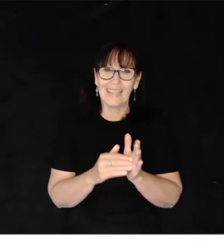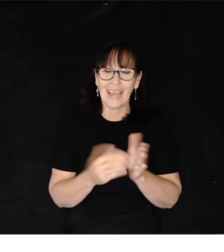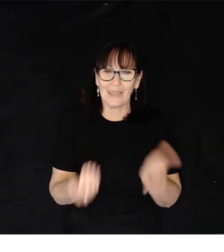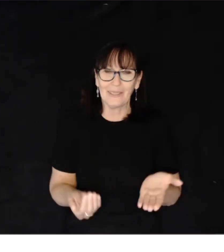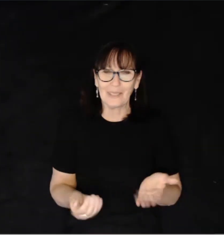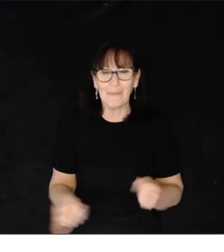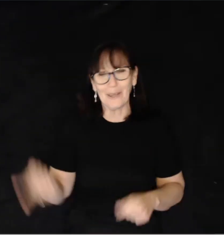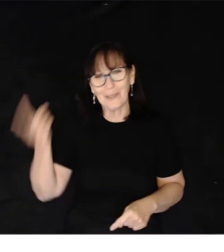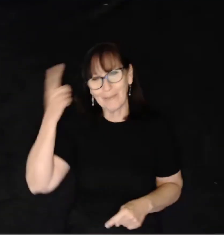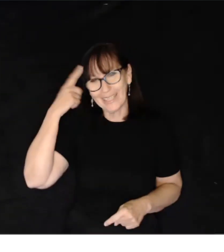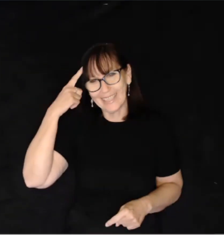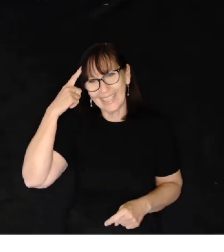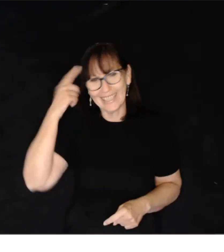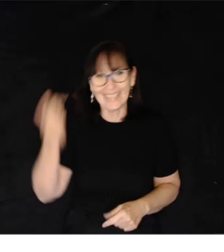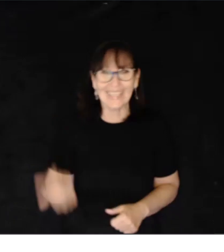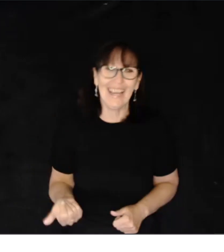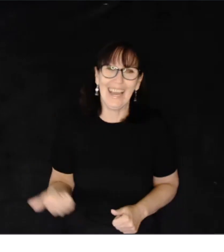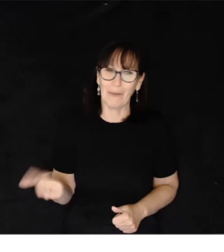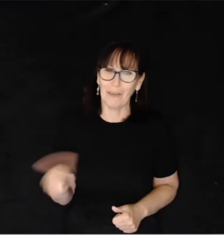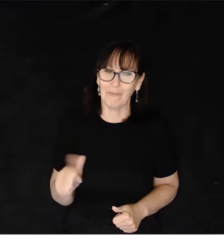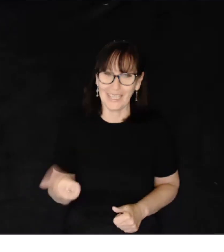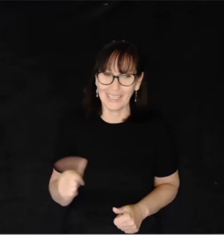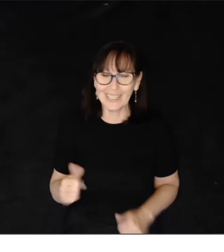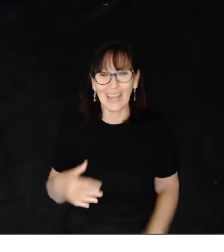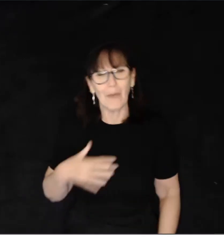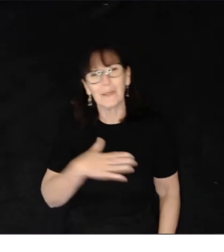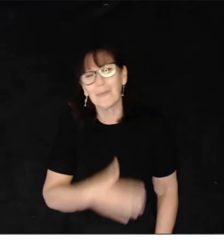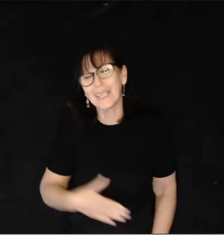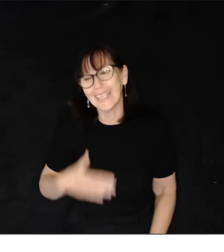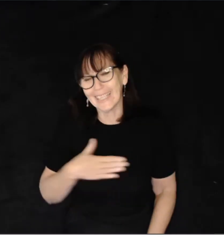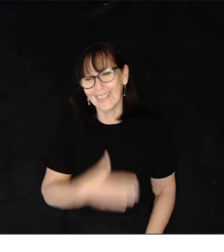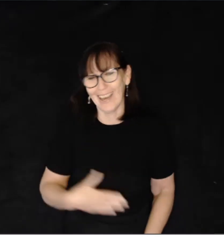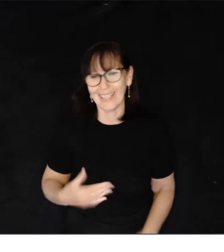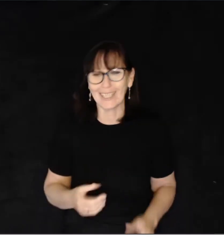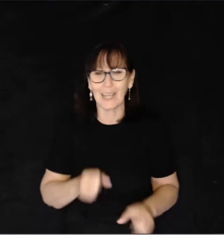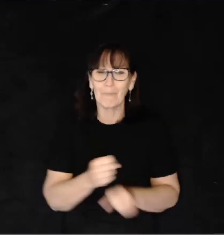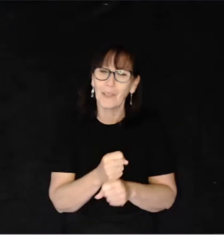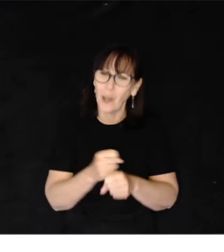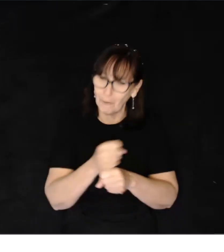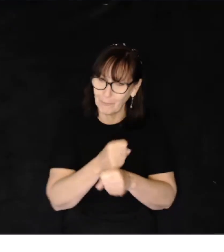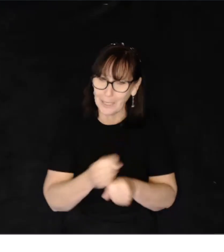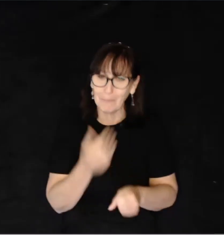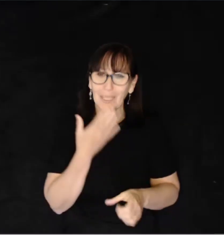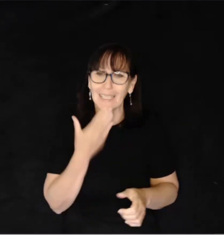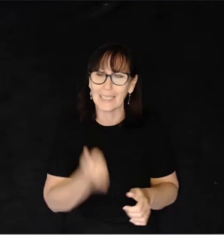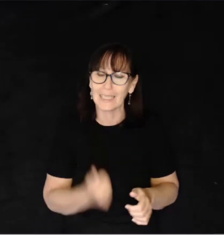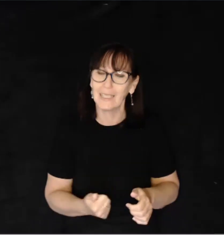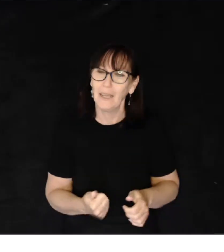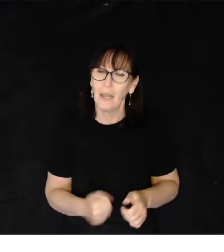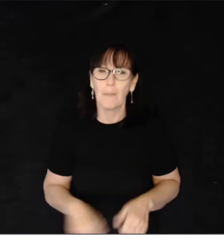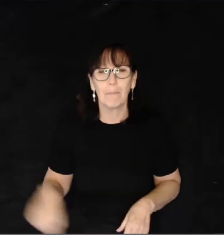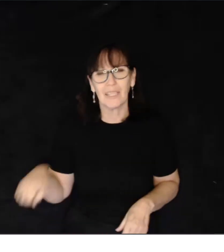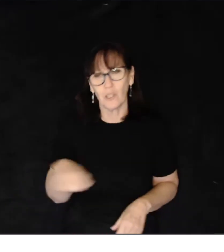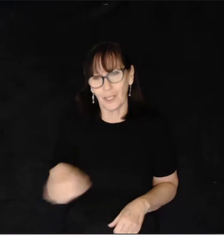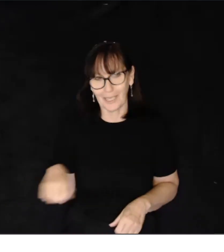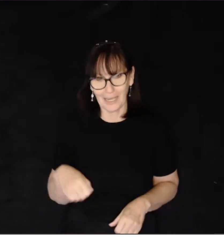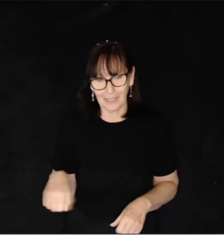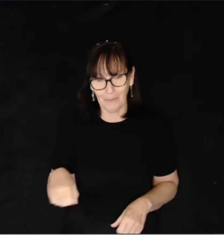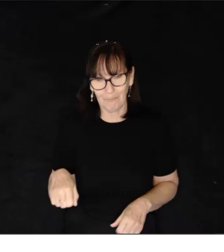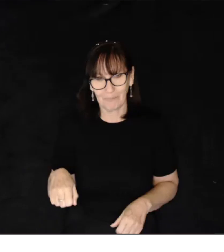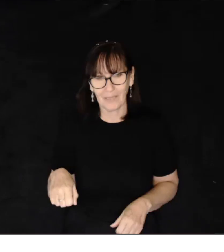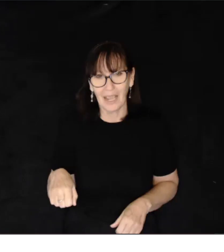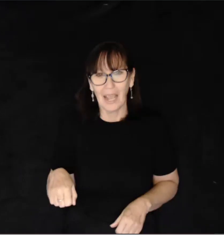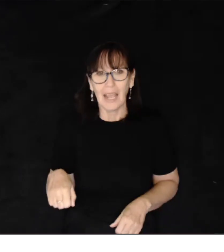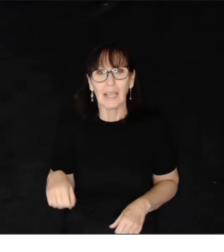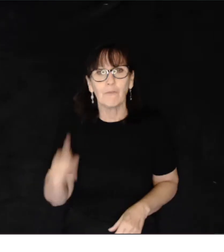Now, you're emotionally thinking, are we finished? I would really like some coffee, please. But not yet.